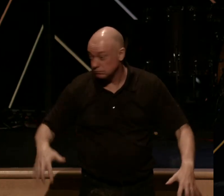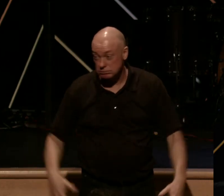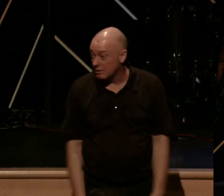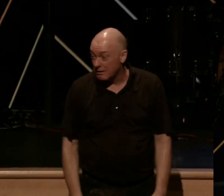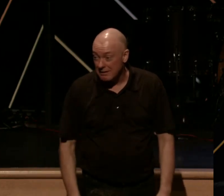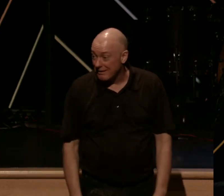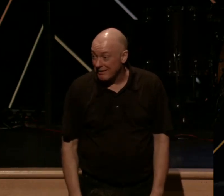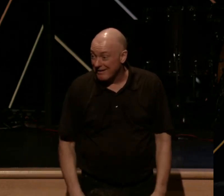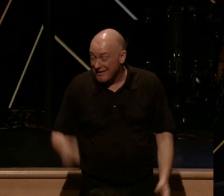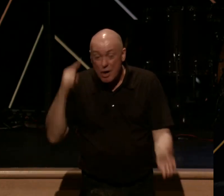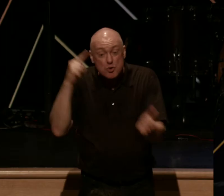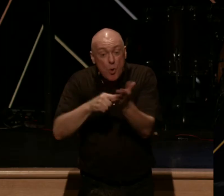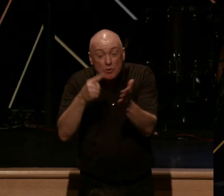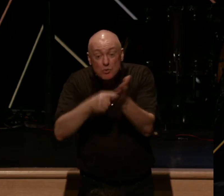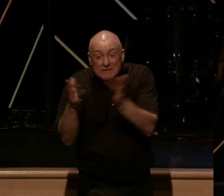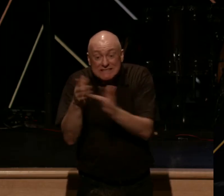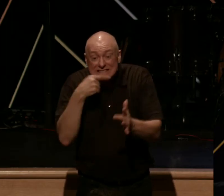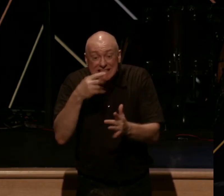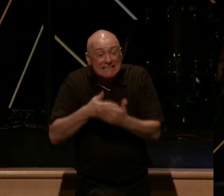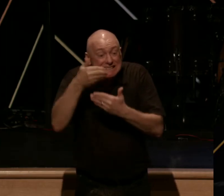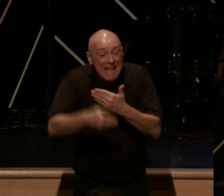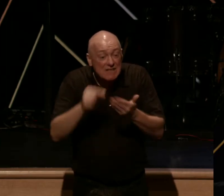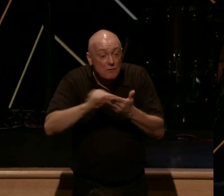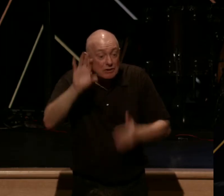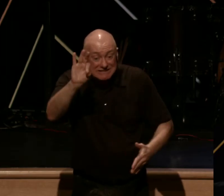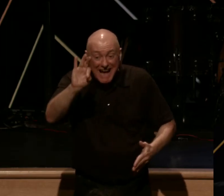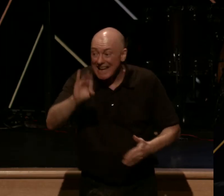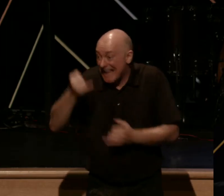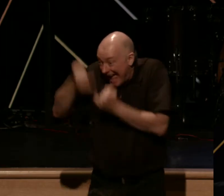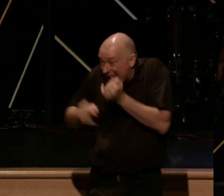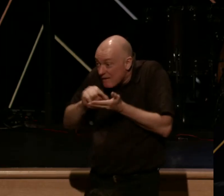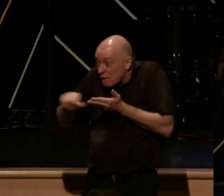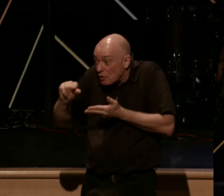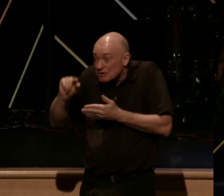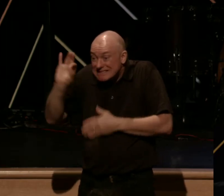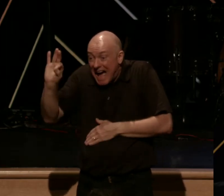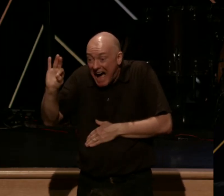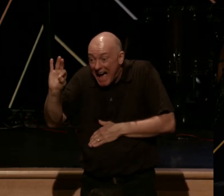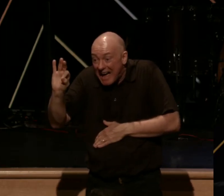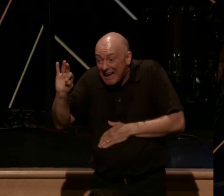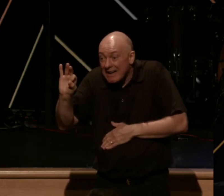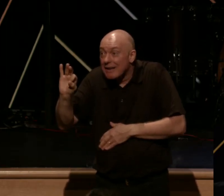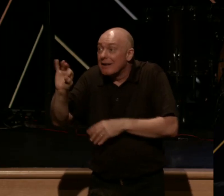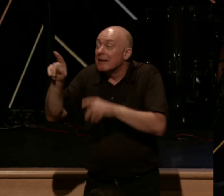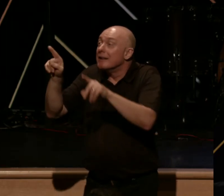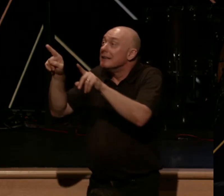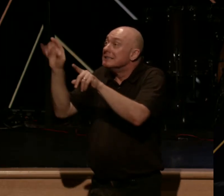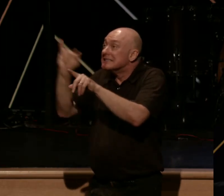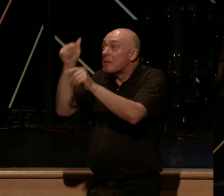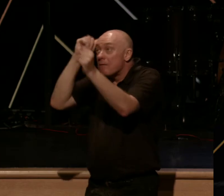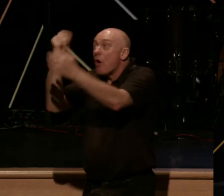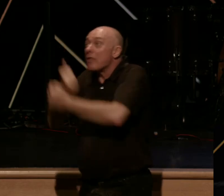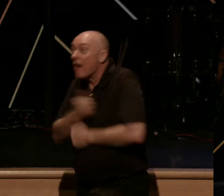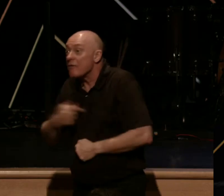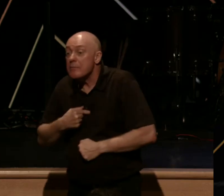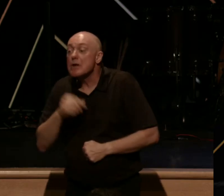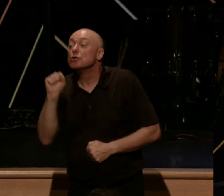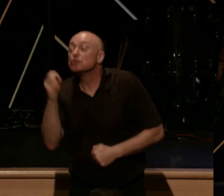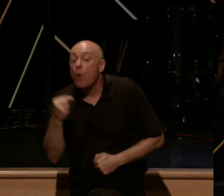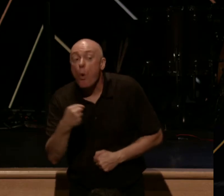Notice what Jesus says next in verse 9. Look at the end of verse 9. He says, the Father has loved me, so have I loved you. Look